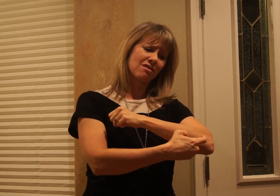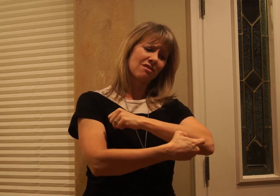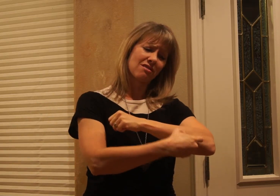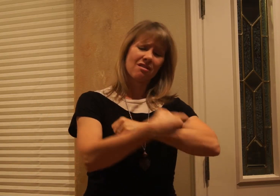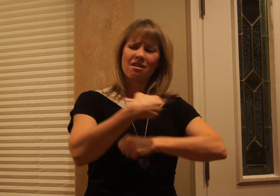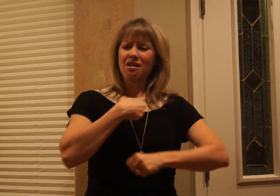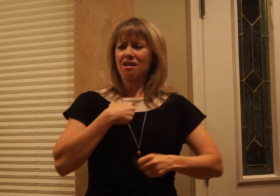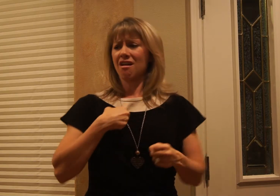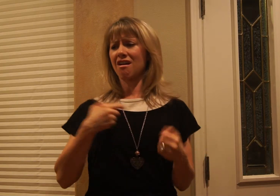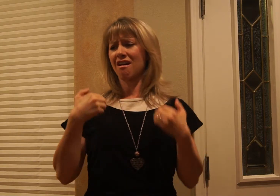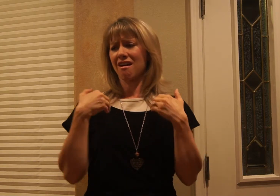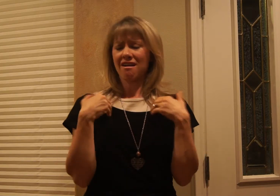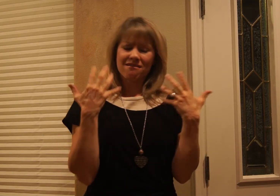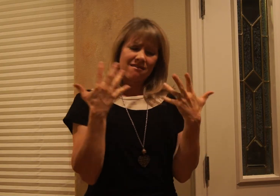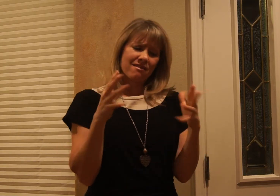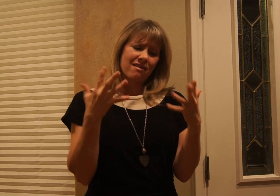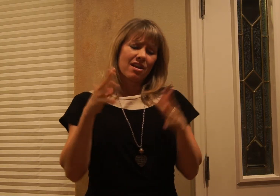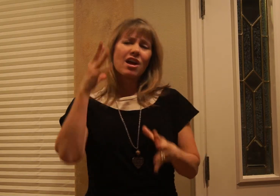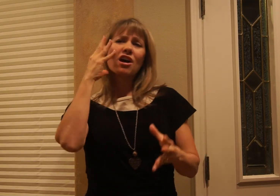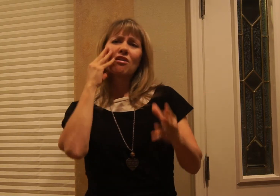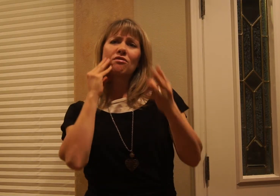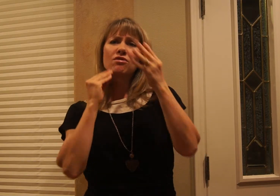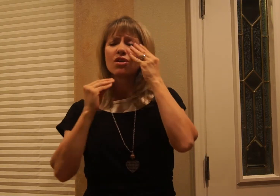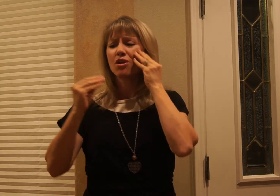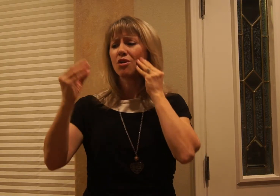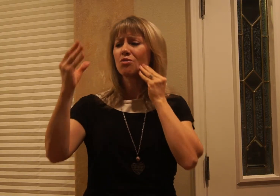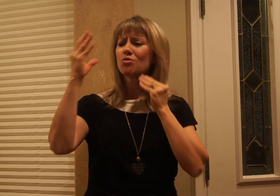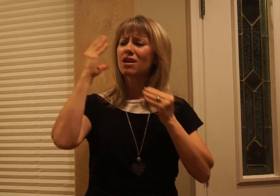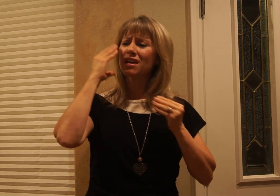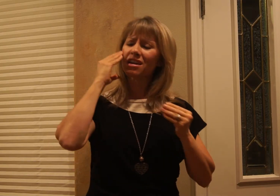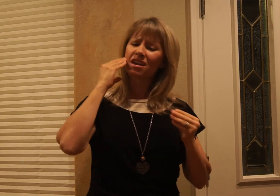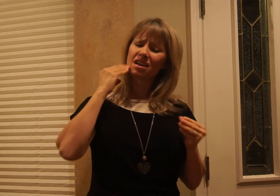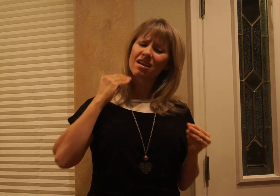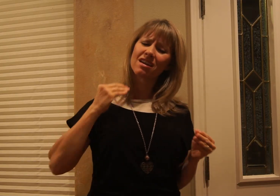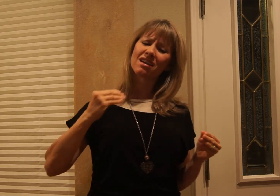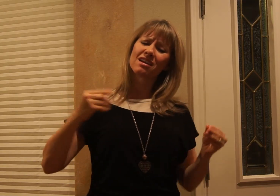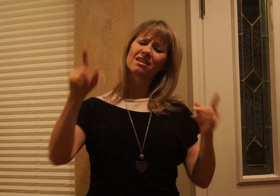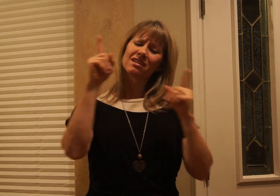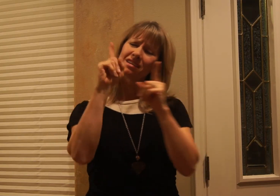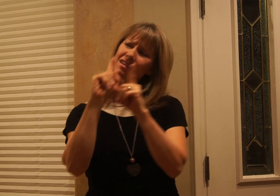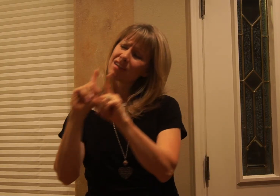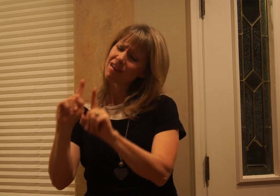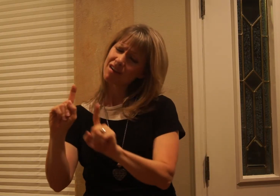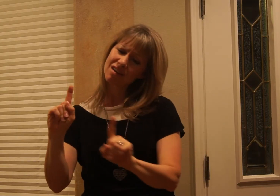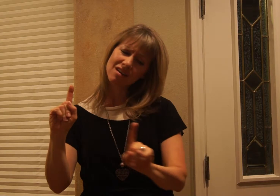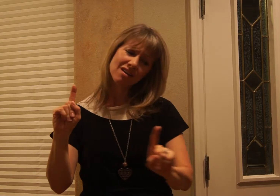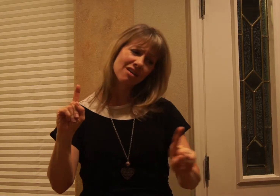I have already come